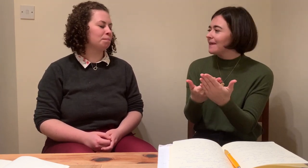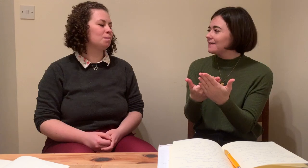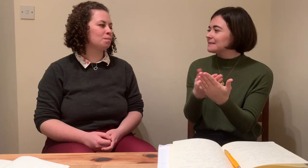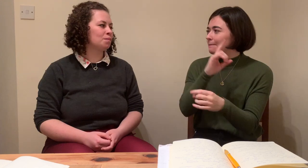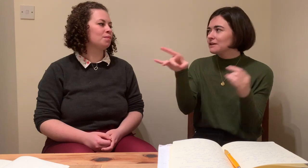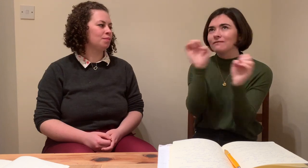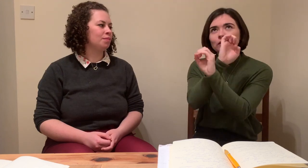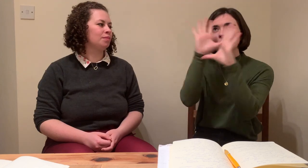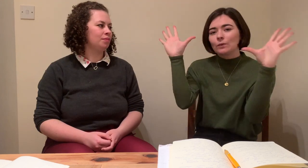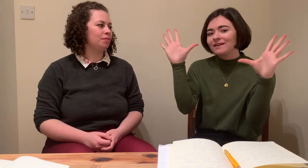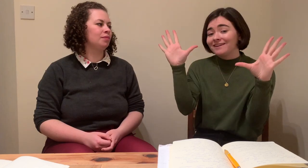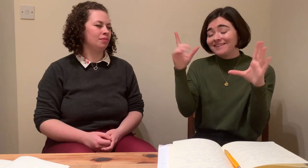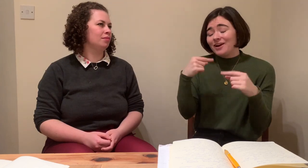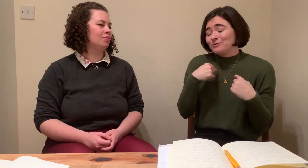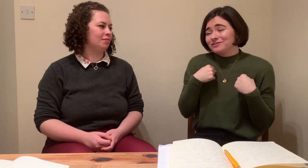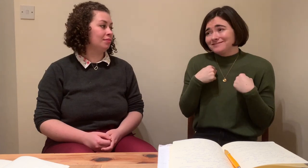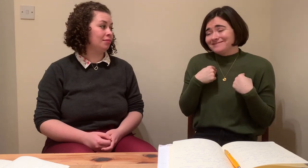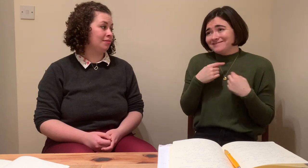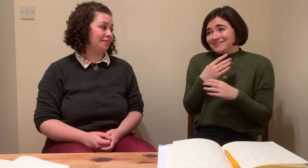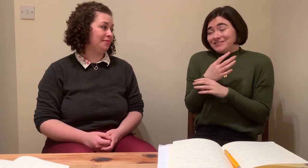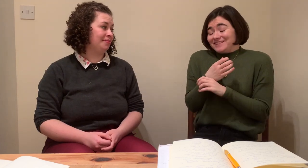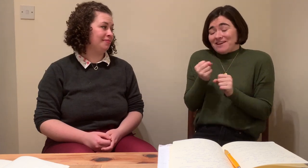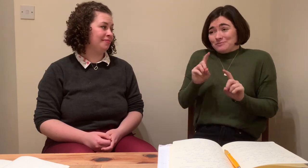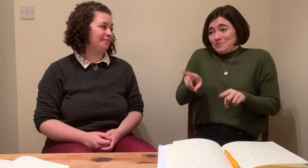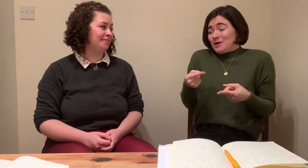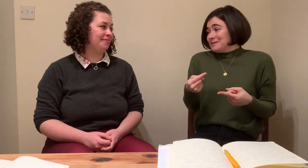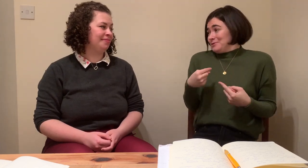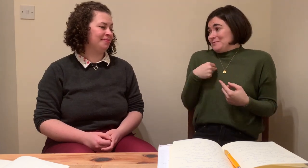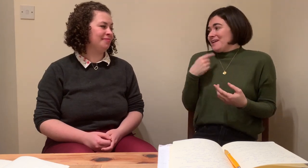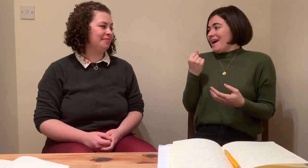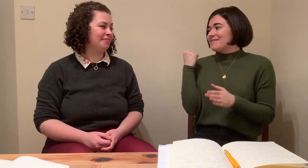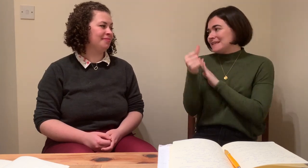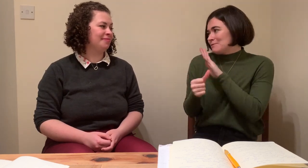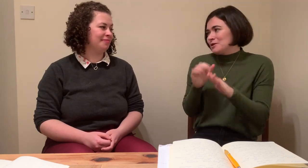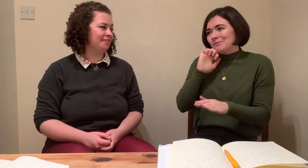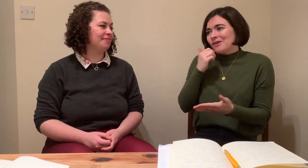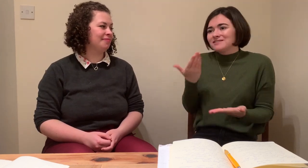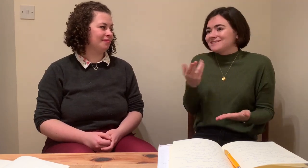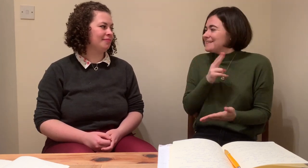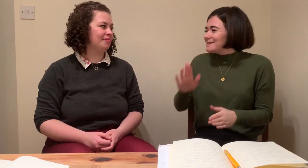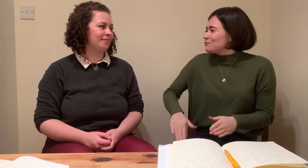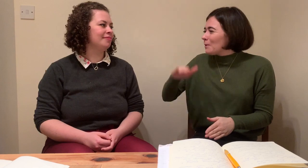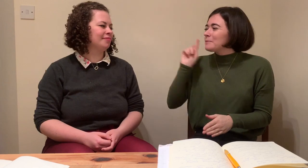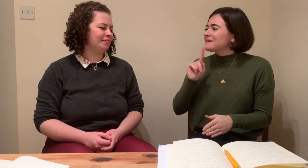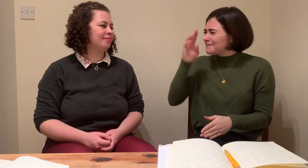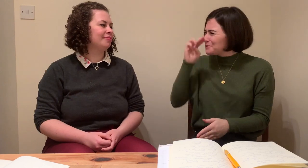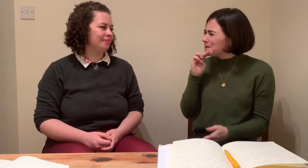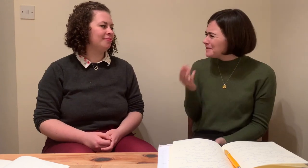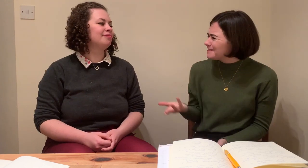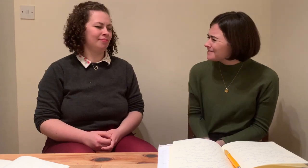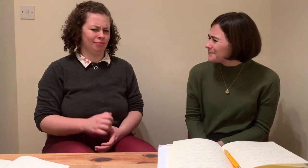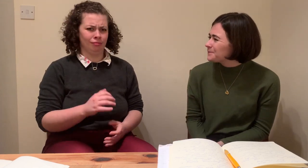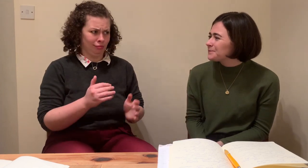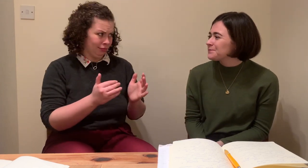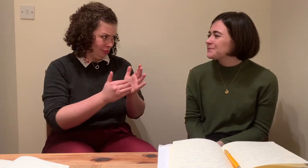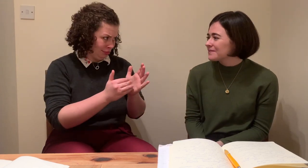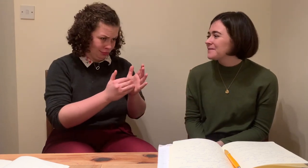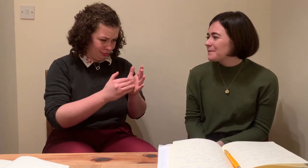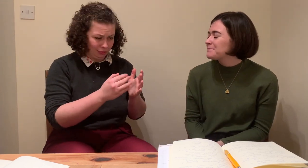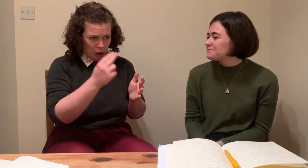Lynch would work between American Sign Language and Irish Sign Language because those are her two working languages. So she would watch one sign language